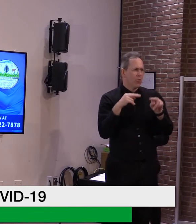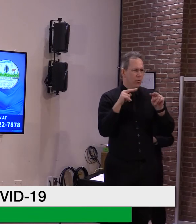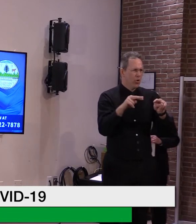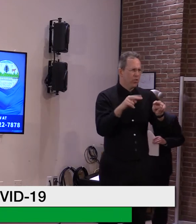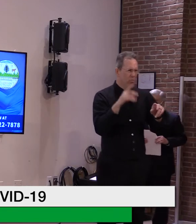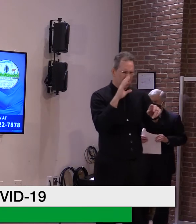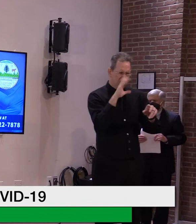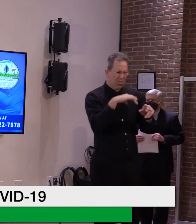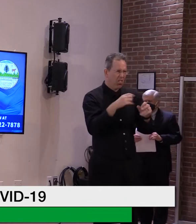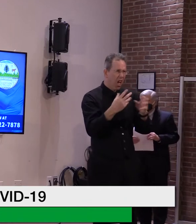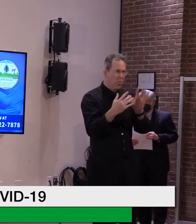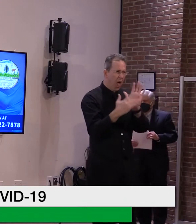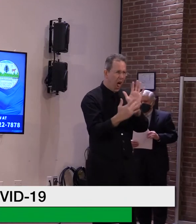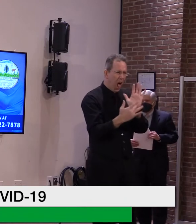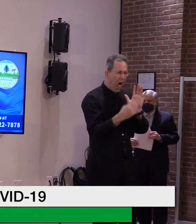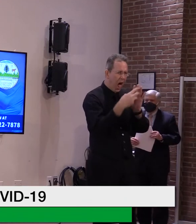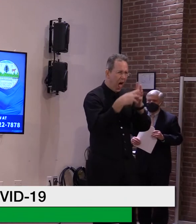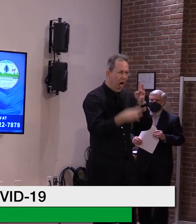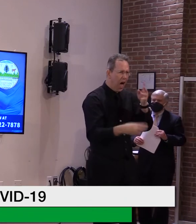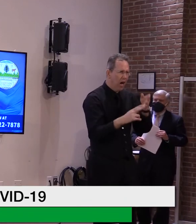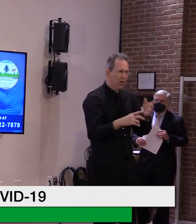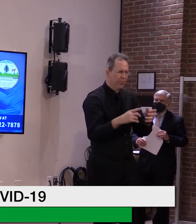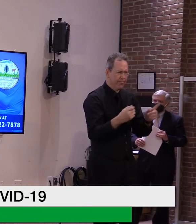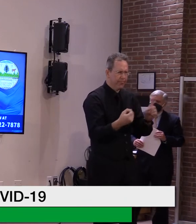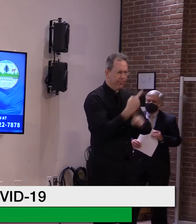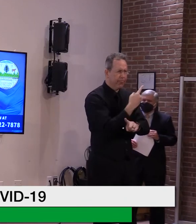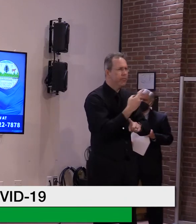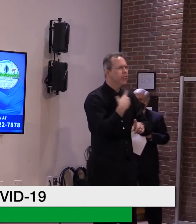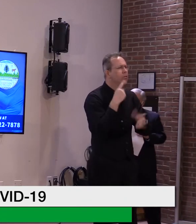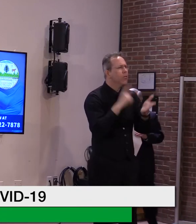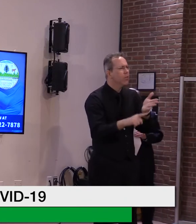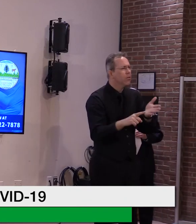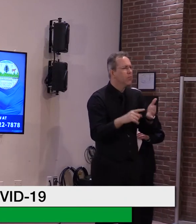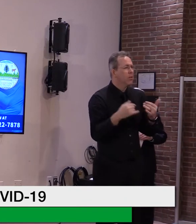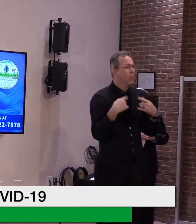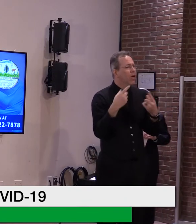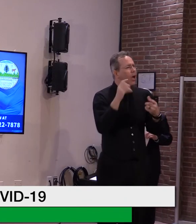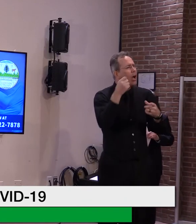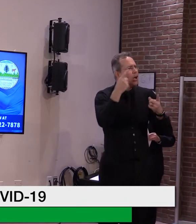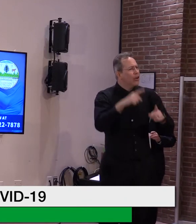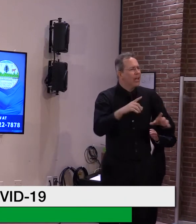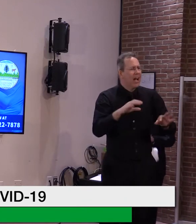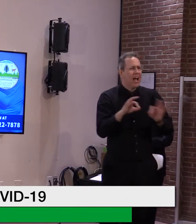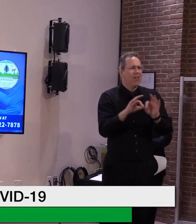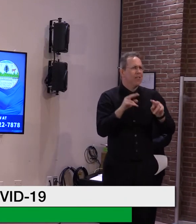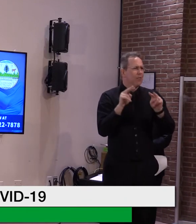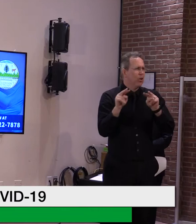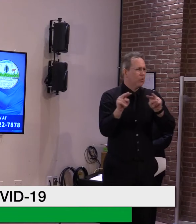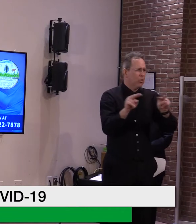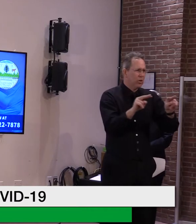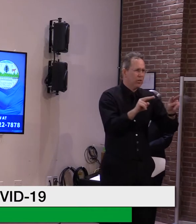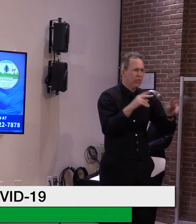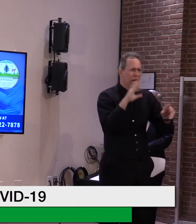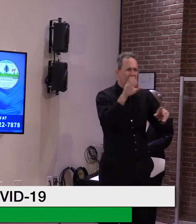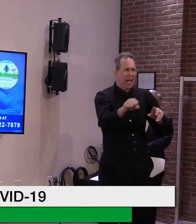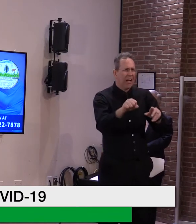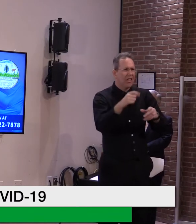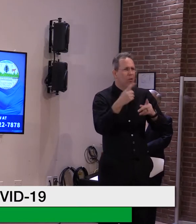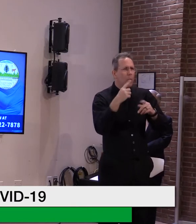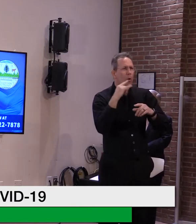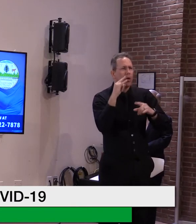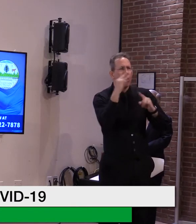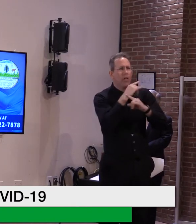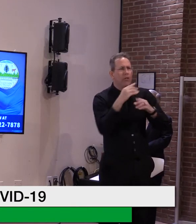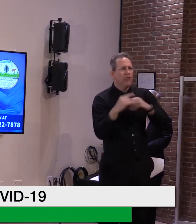but we're looking for just, just what you're talking about and we'll see how it goes. We're hoping people don't abuse the